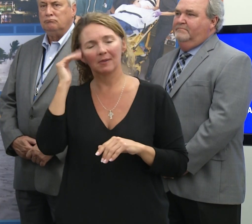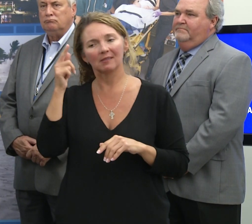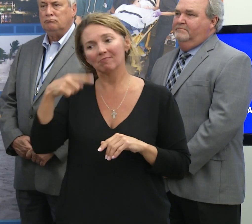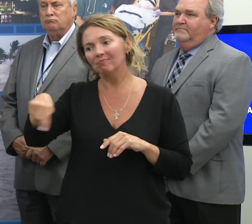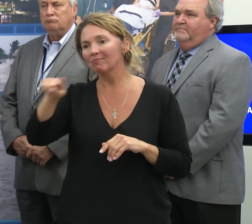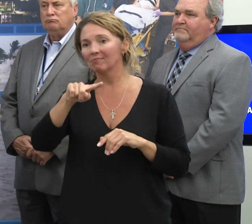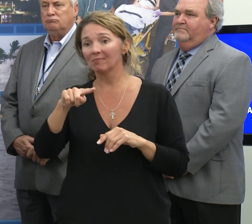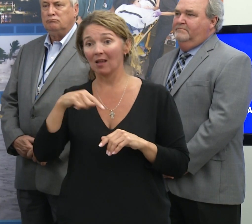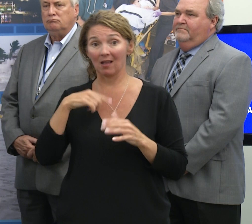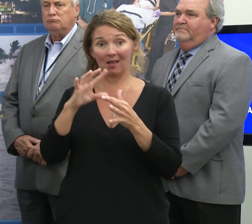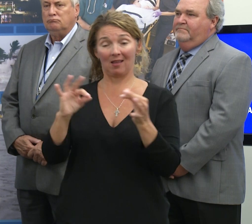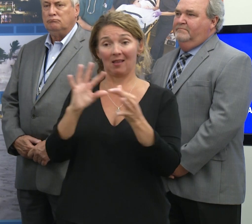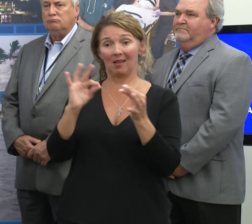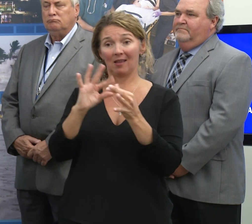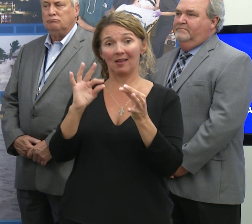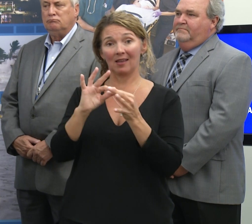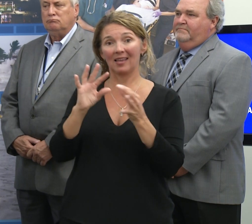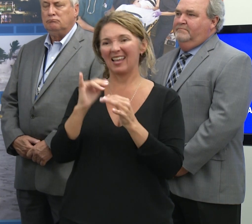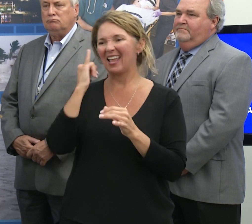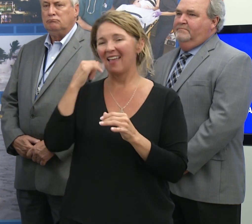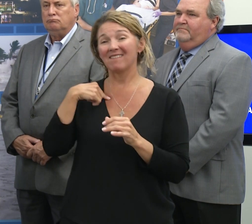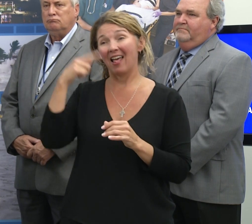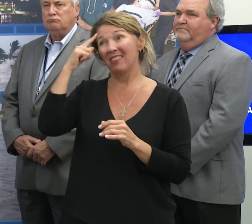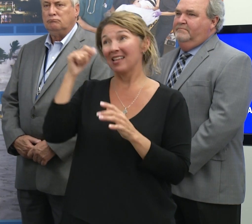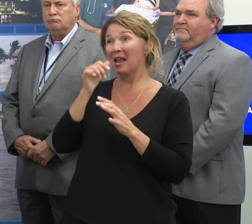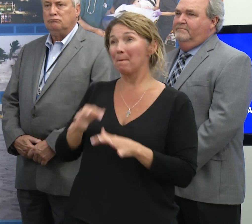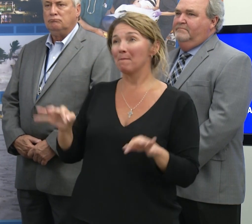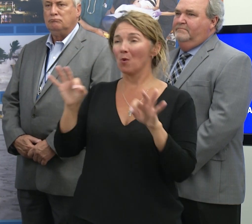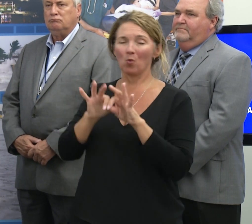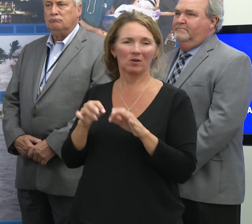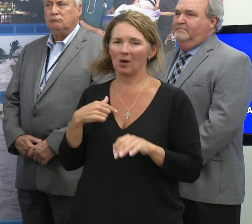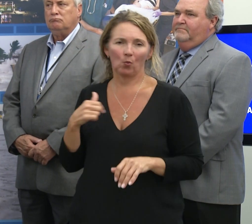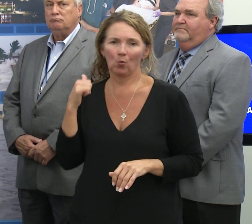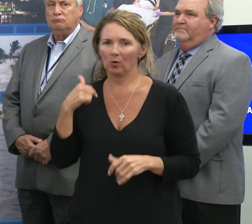I wouldn't be telling you to go if I didn't think it was necessary.